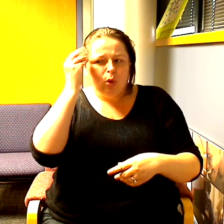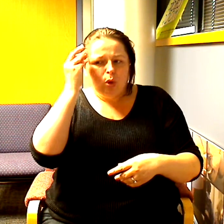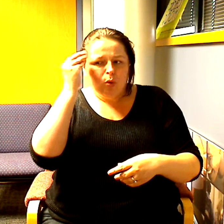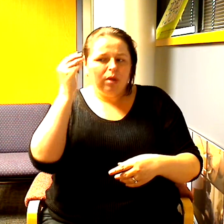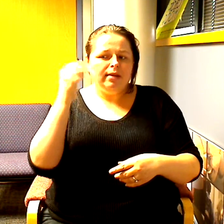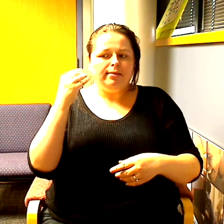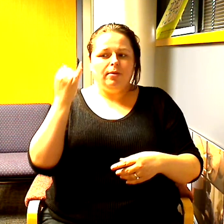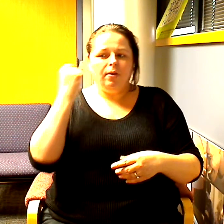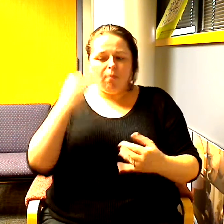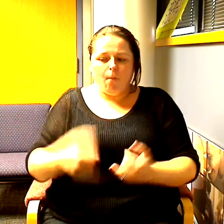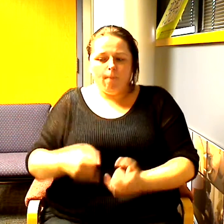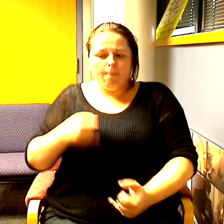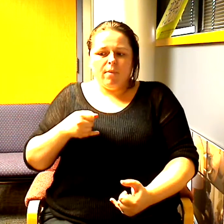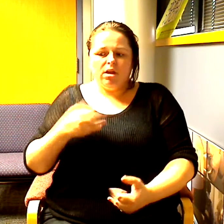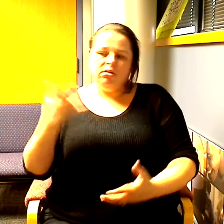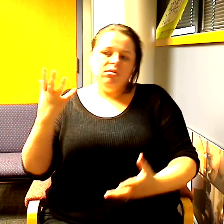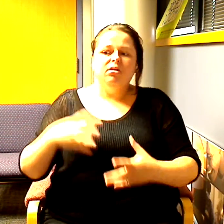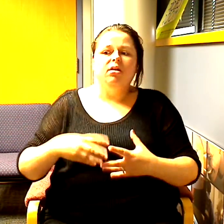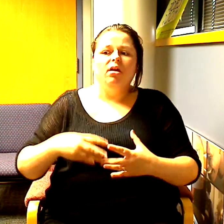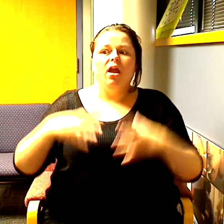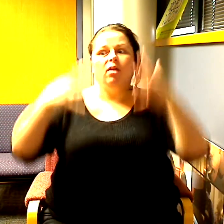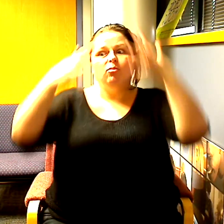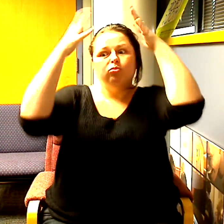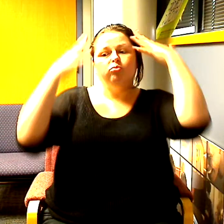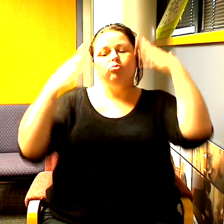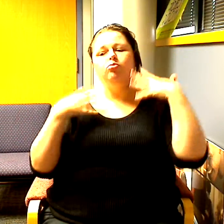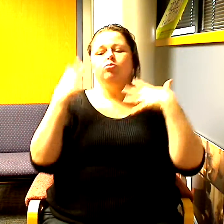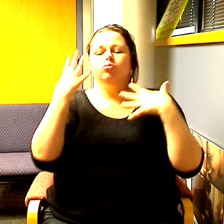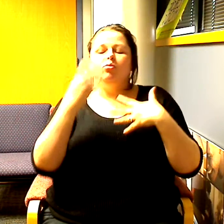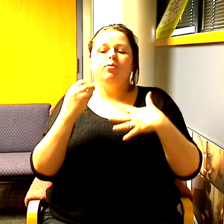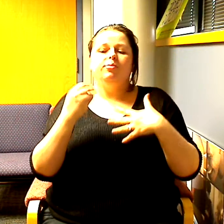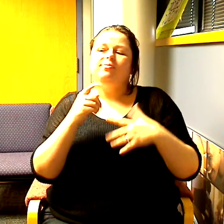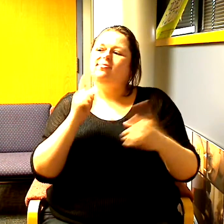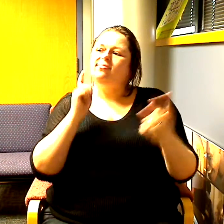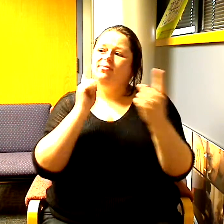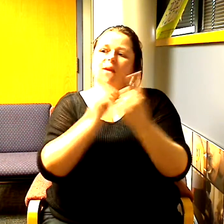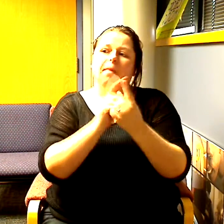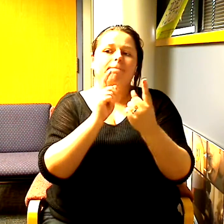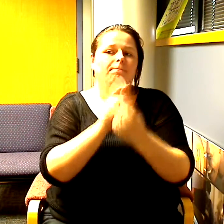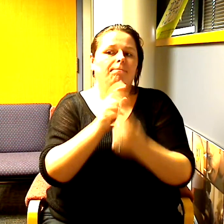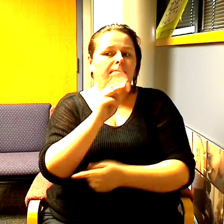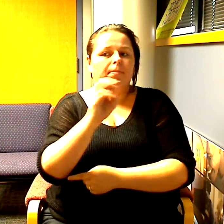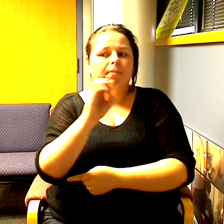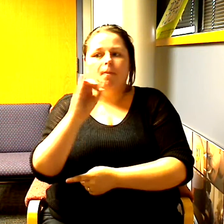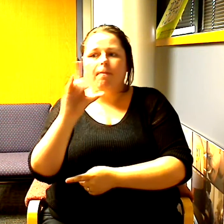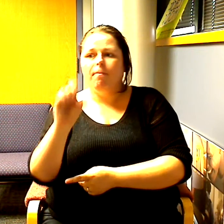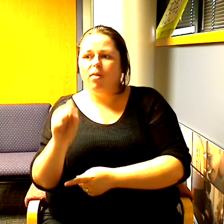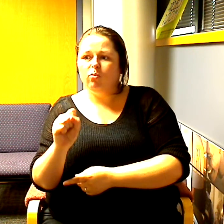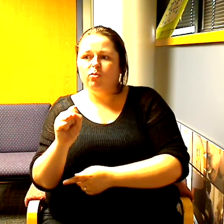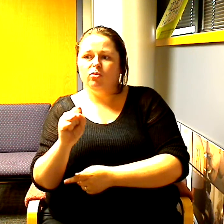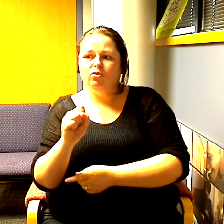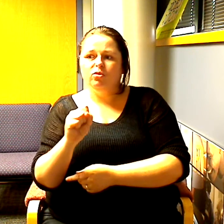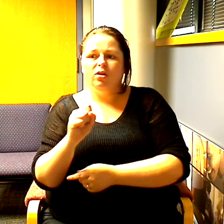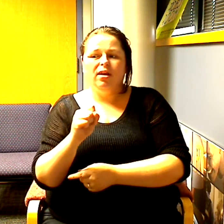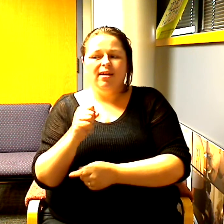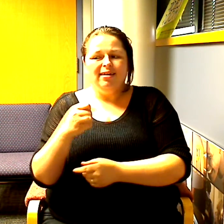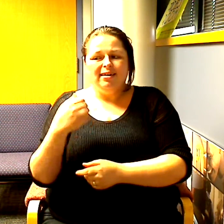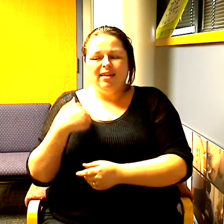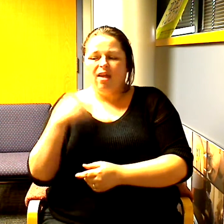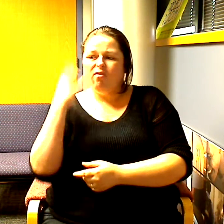will I be happier you just need to meet a group of models because they have the thinnest thighs and the shiniest hair and the coolest clothes and they're the most physically insecure